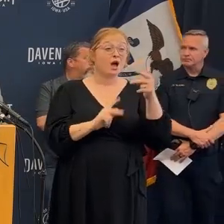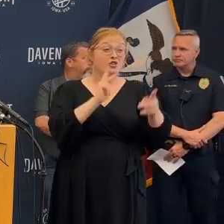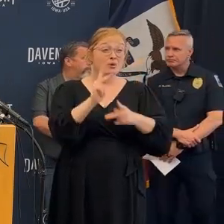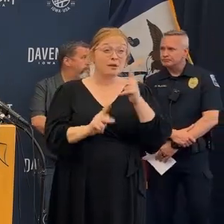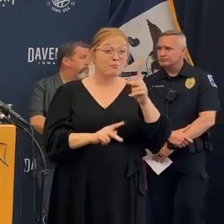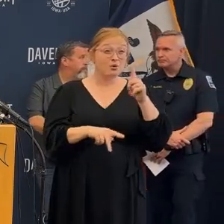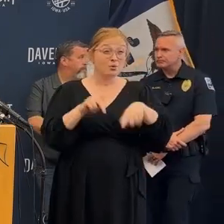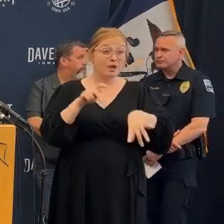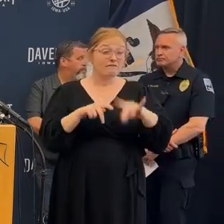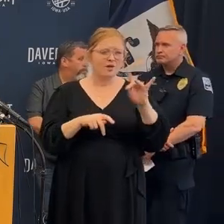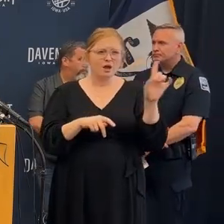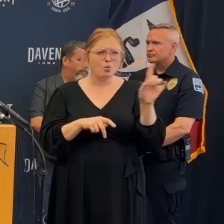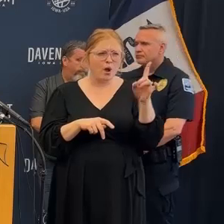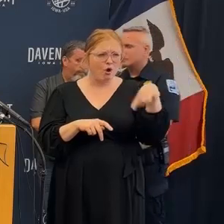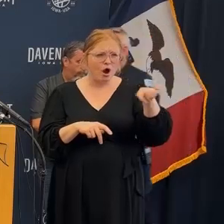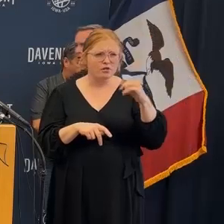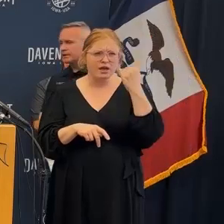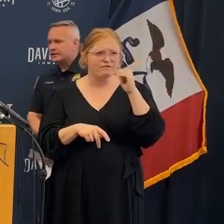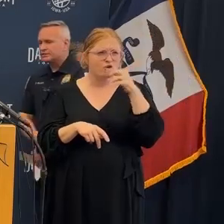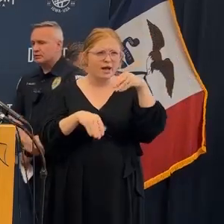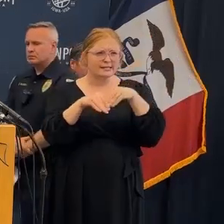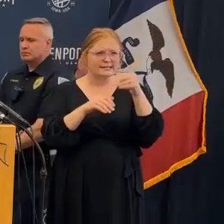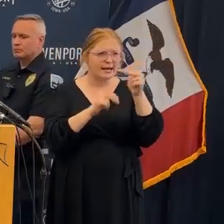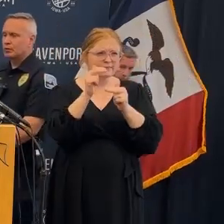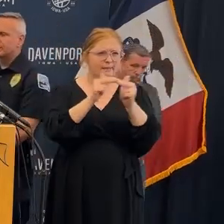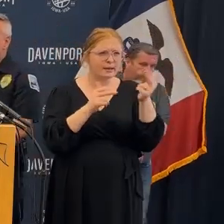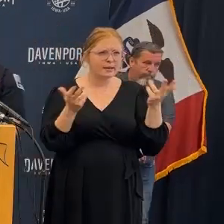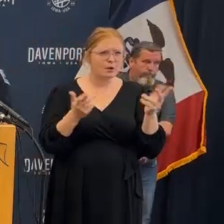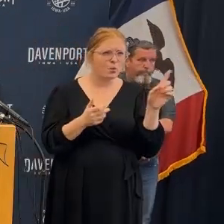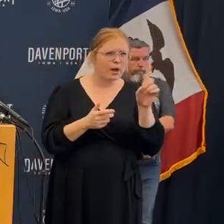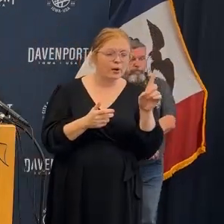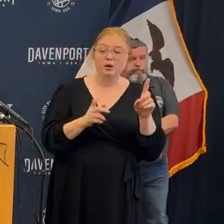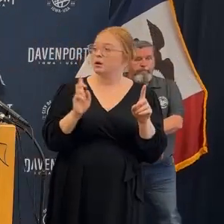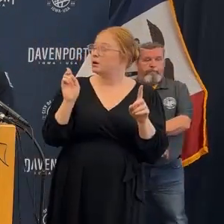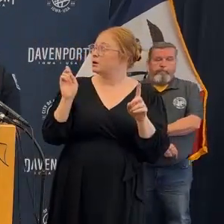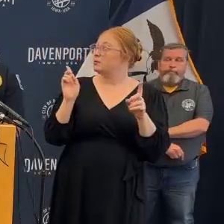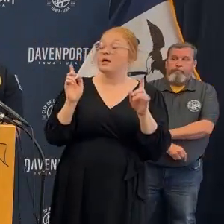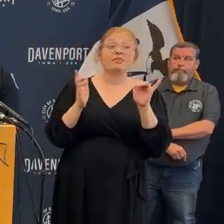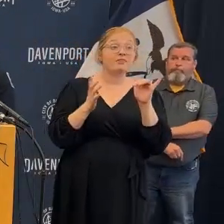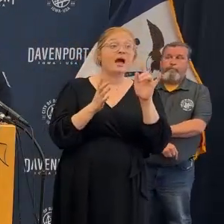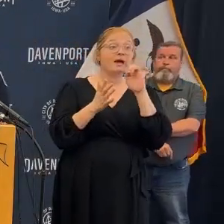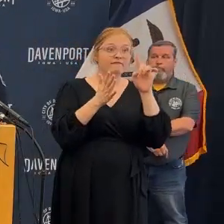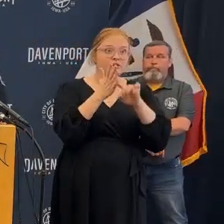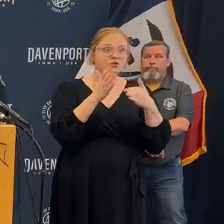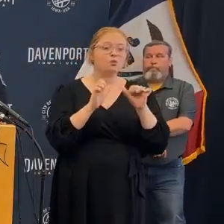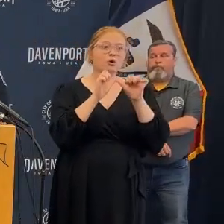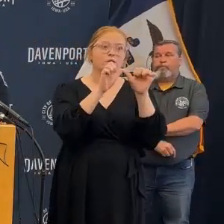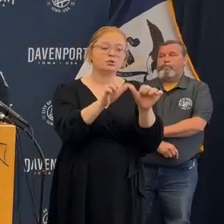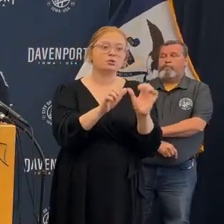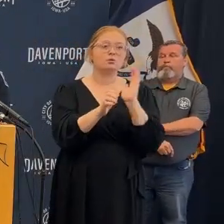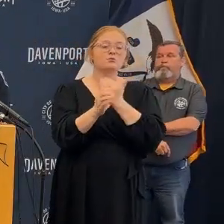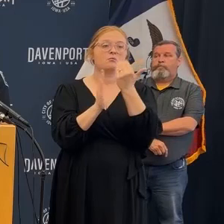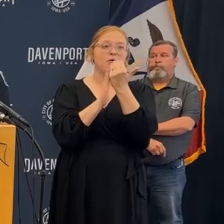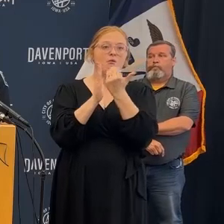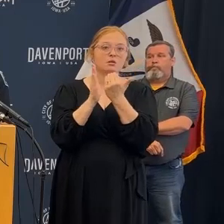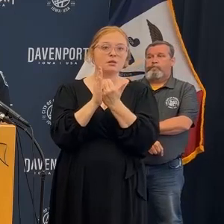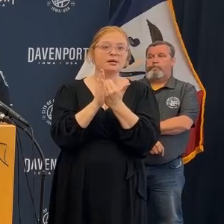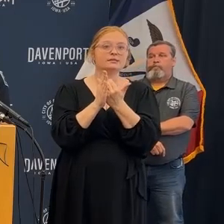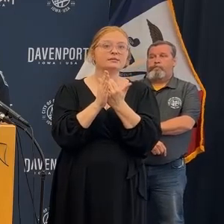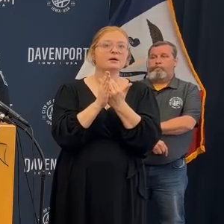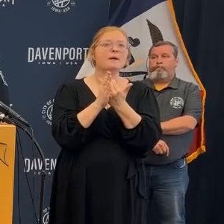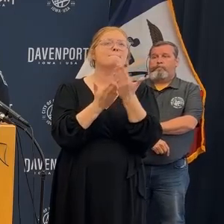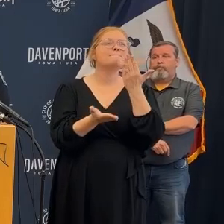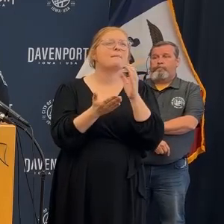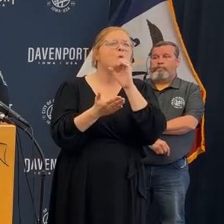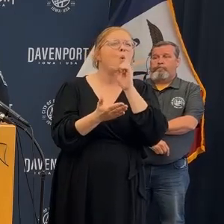formulate the best possible way to strategically go in there sir very quick one the three others out